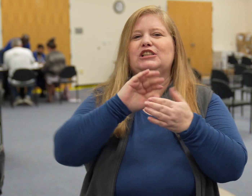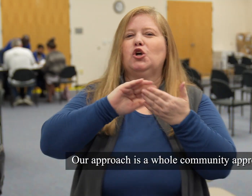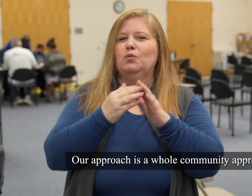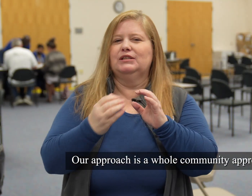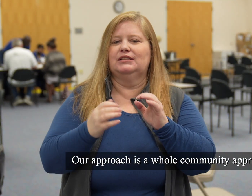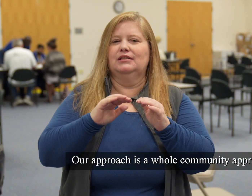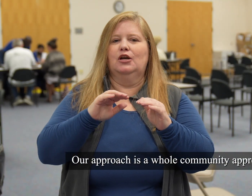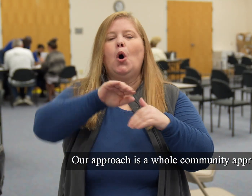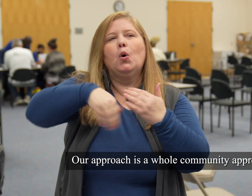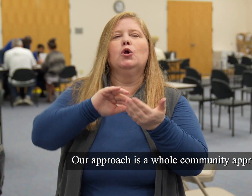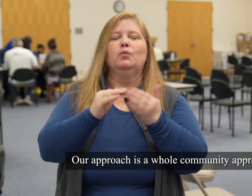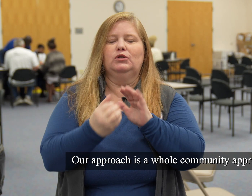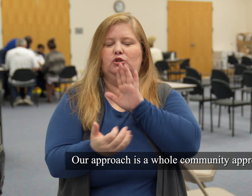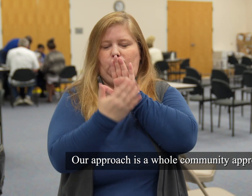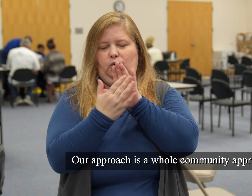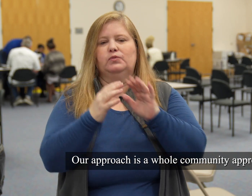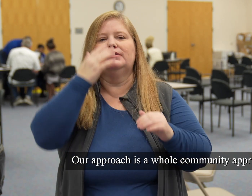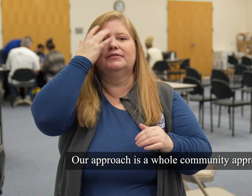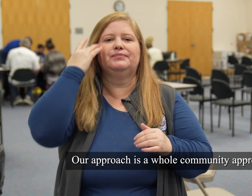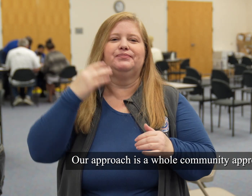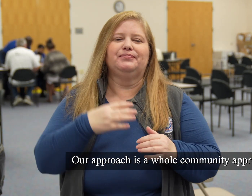Our approach is a whole community approach. very